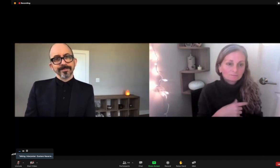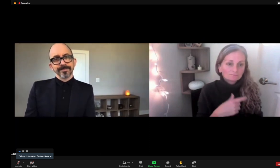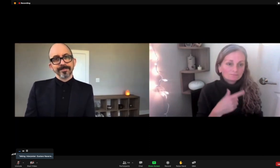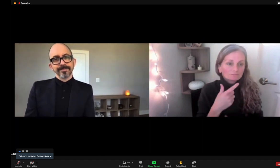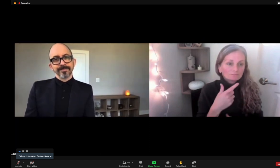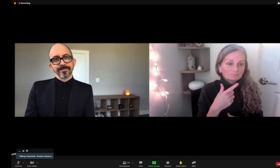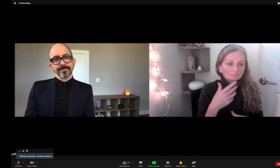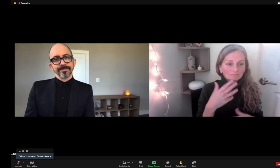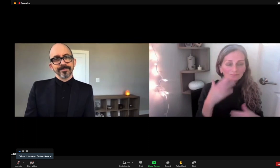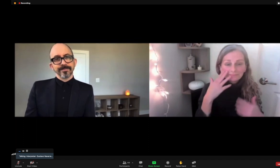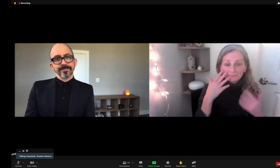these stories.